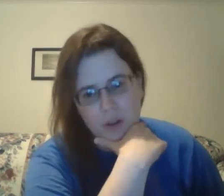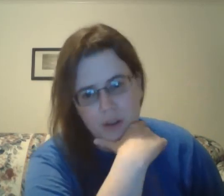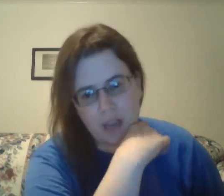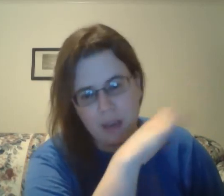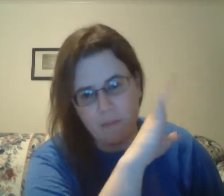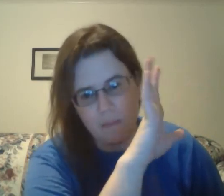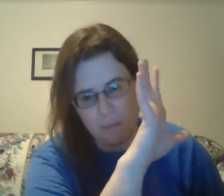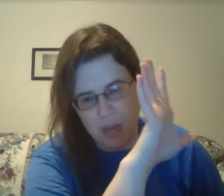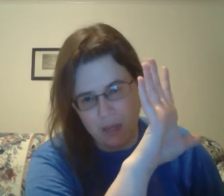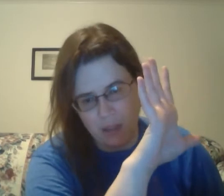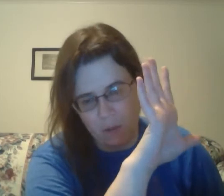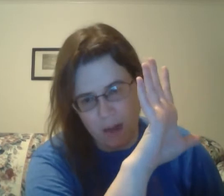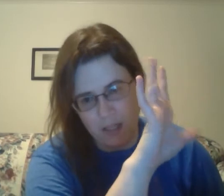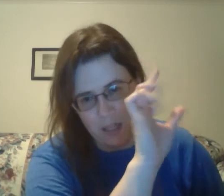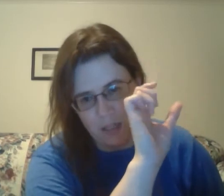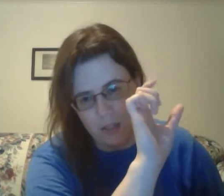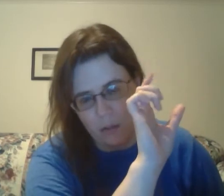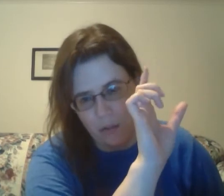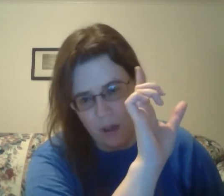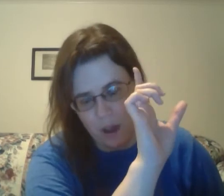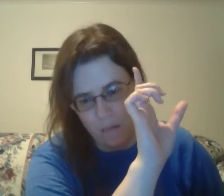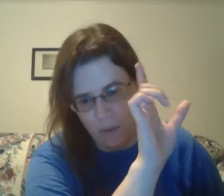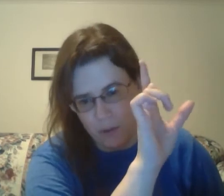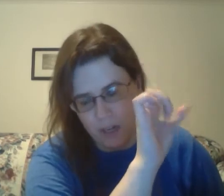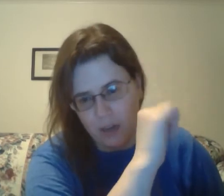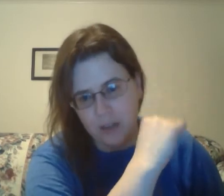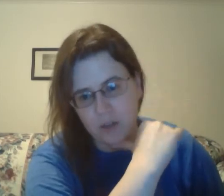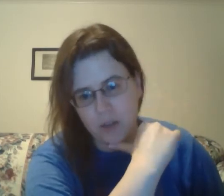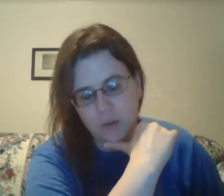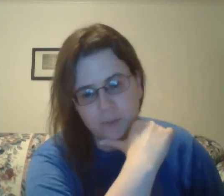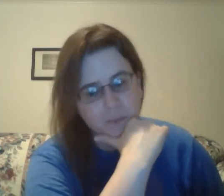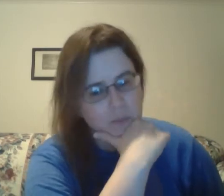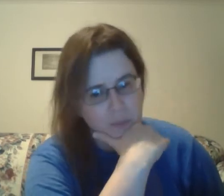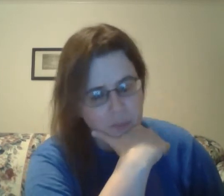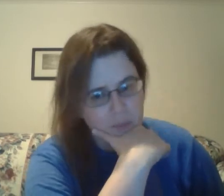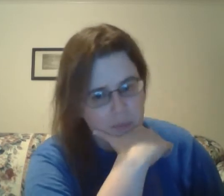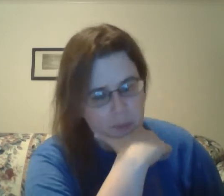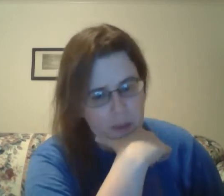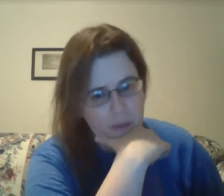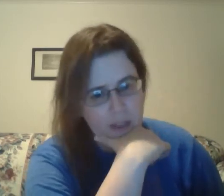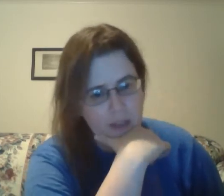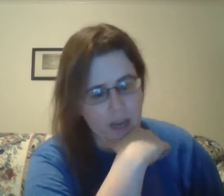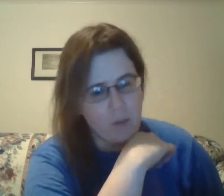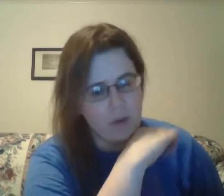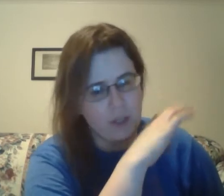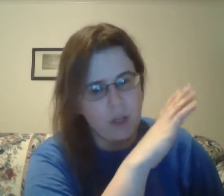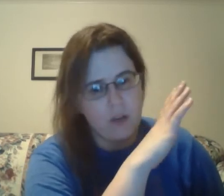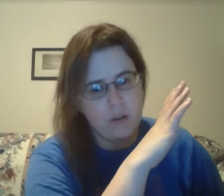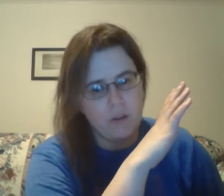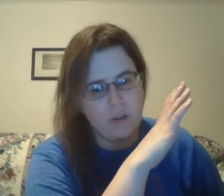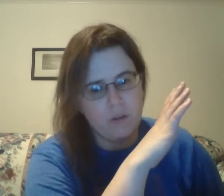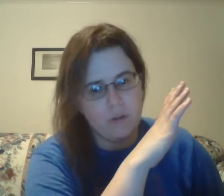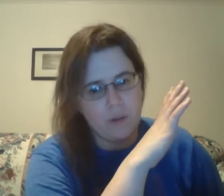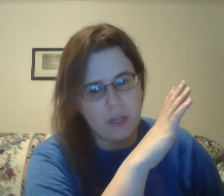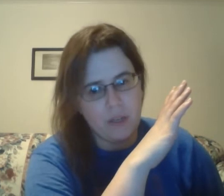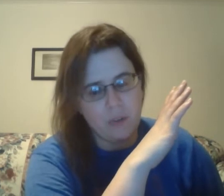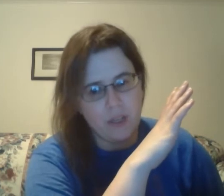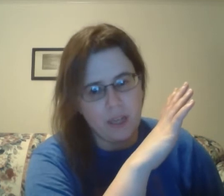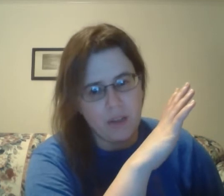they beat the Redskins on Thursday night. So, but the Cowboys, we need to put together